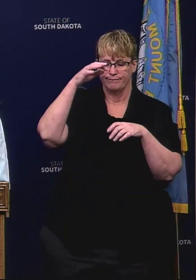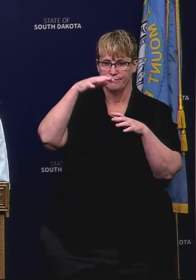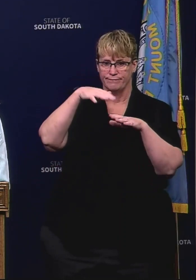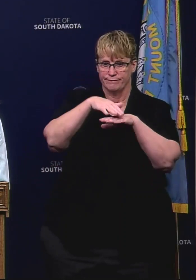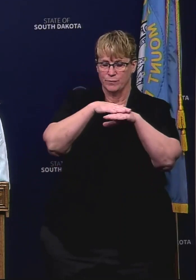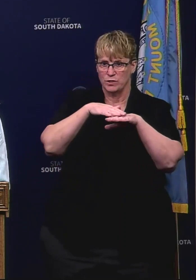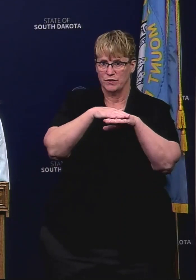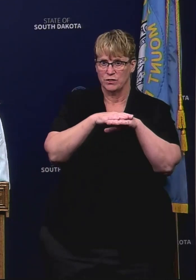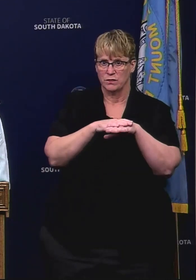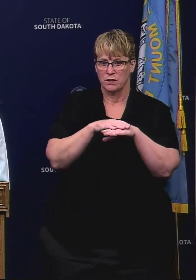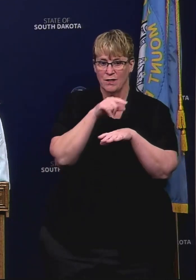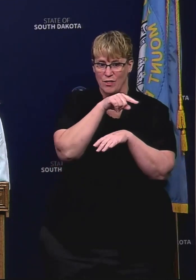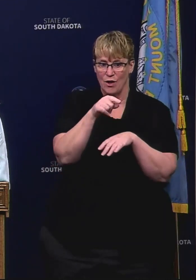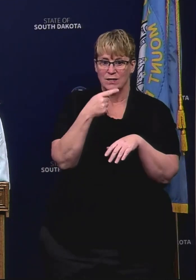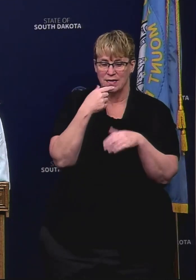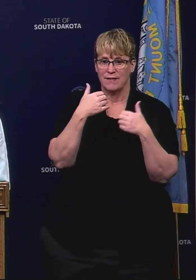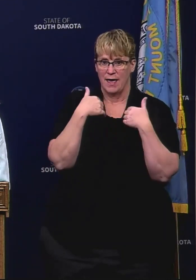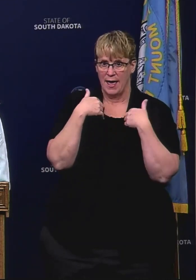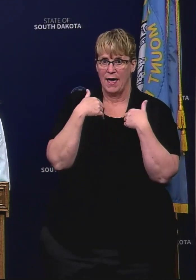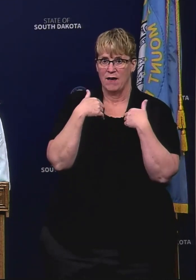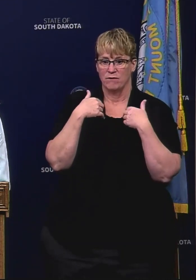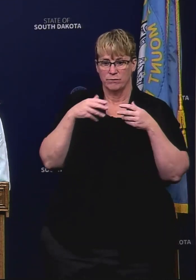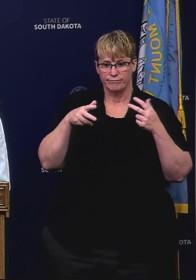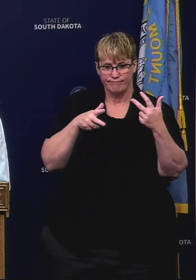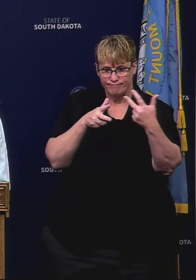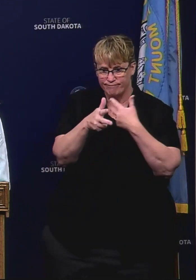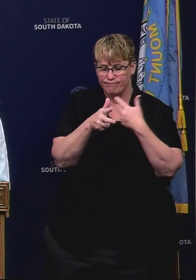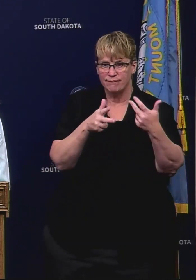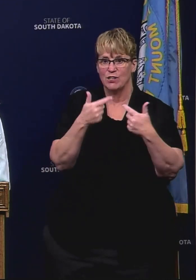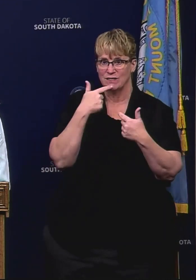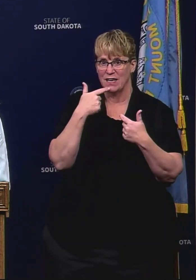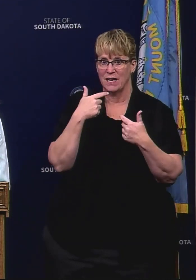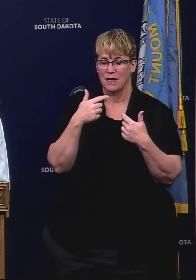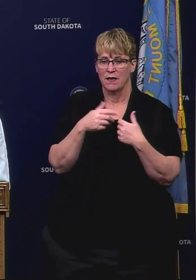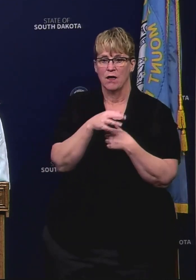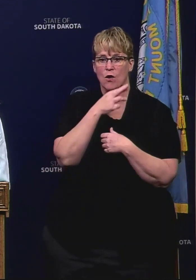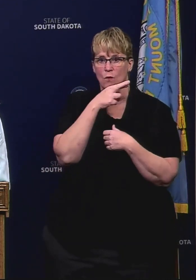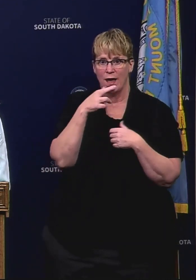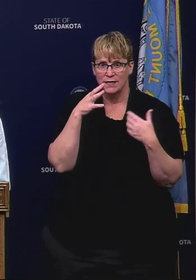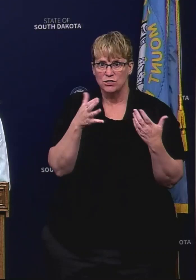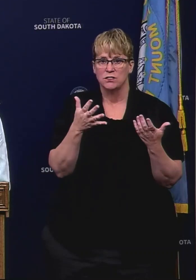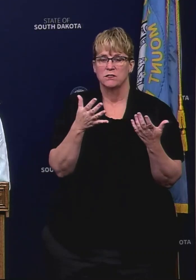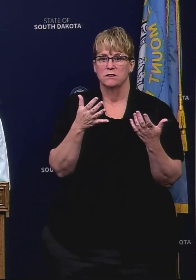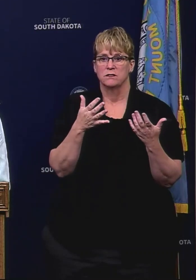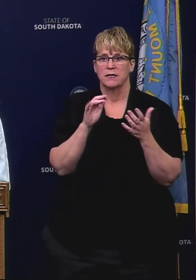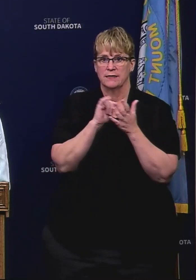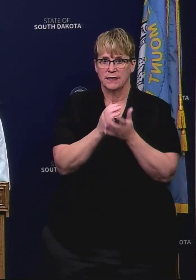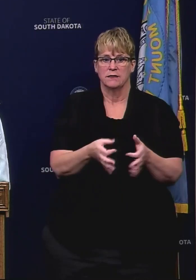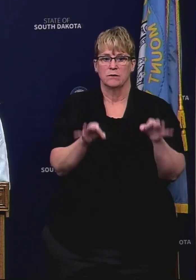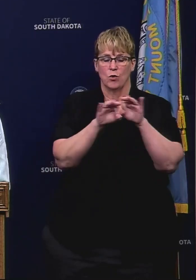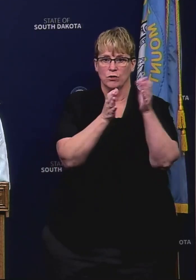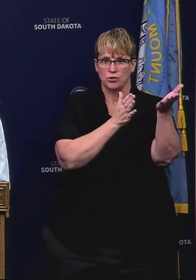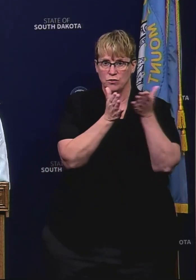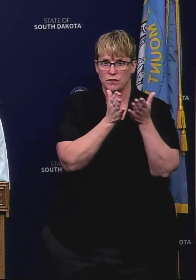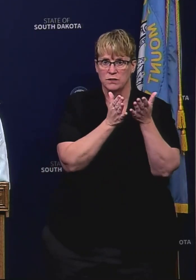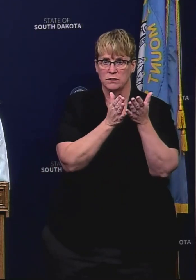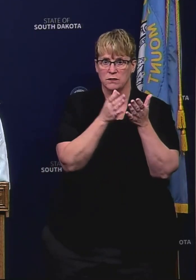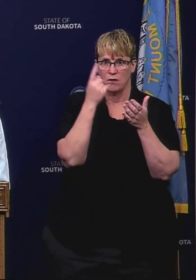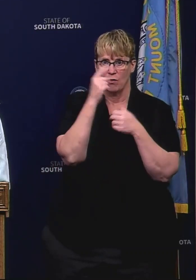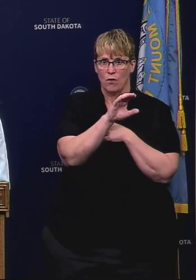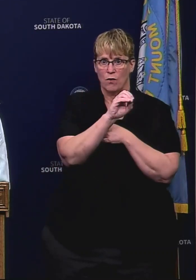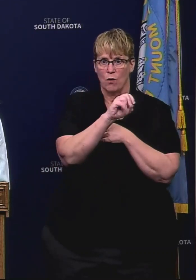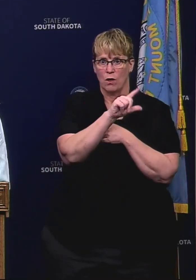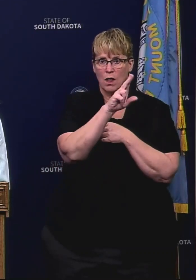that you know they're allowing through traffic they're allowing essential services um ranching is considered a essential service in at least for the